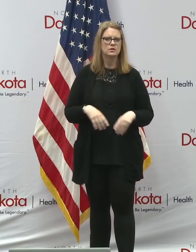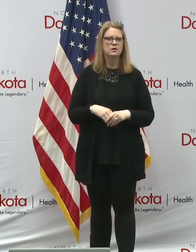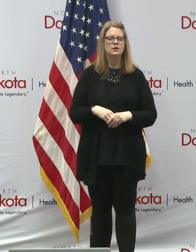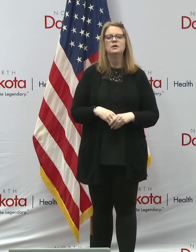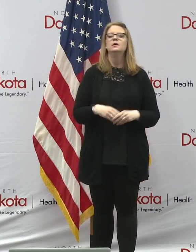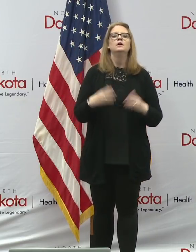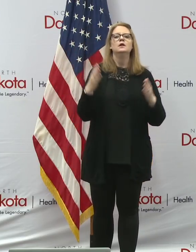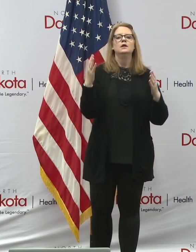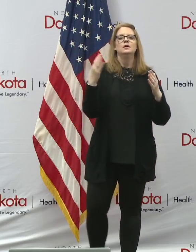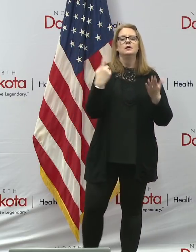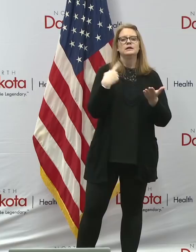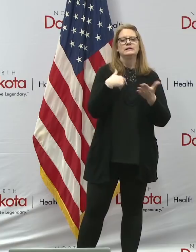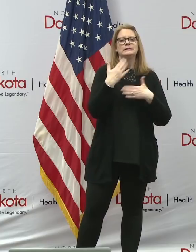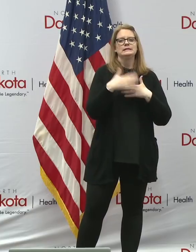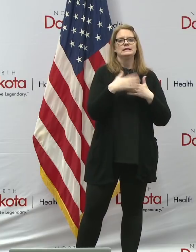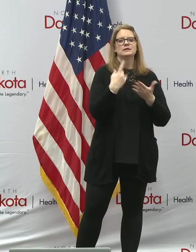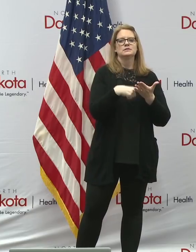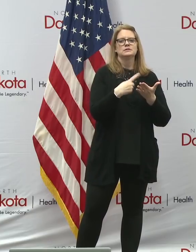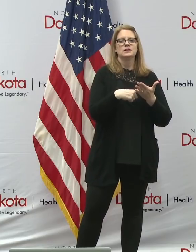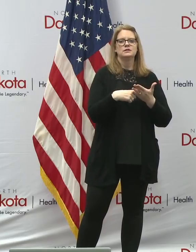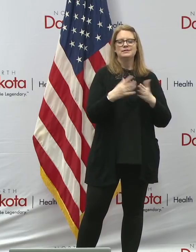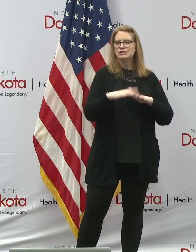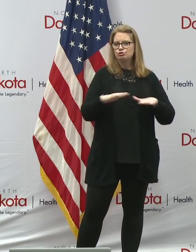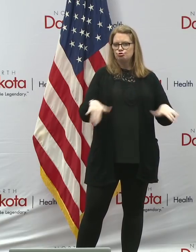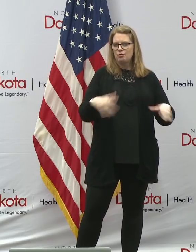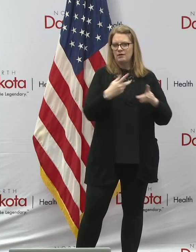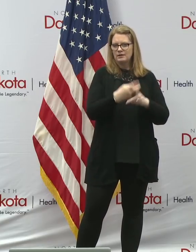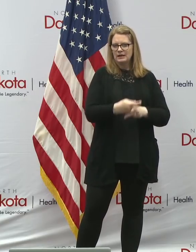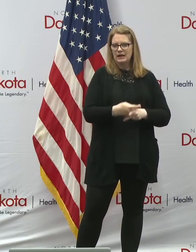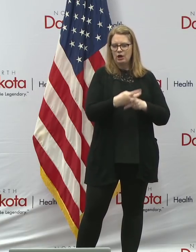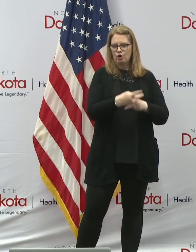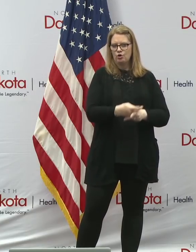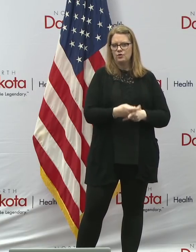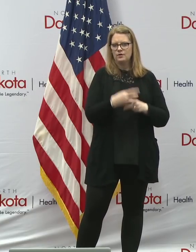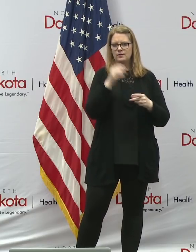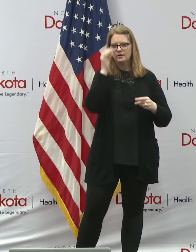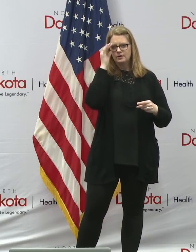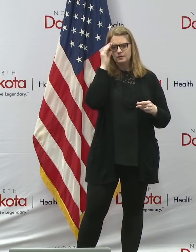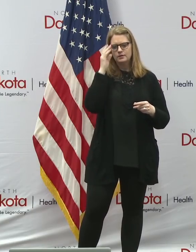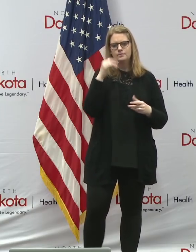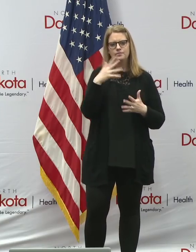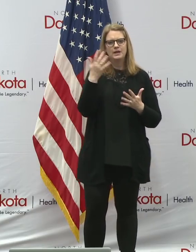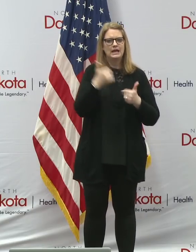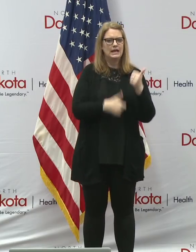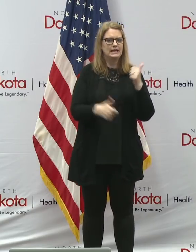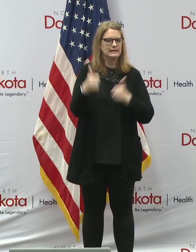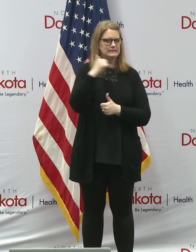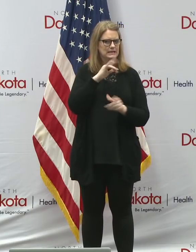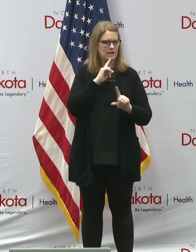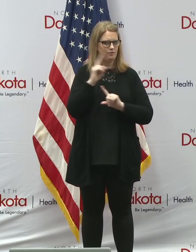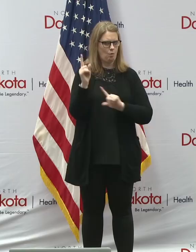Next up, we want to talk about child care. And we gave an executive order